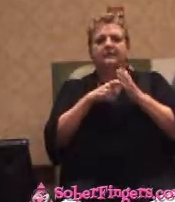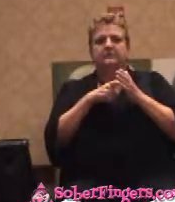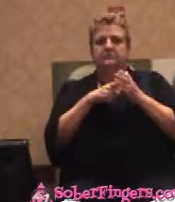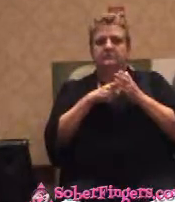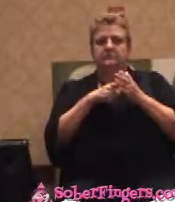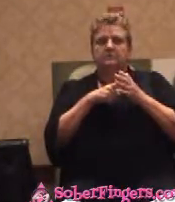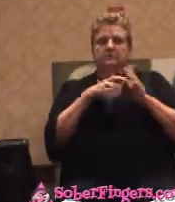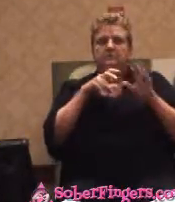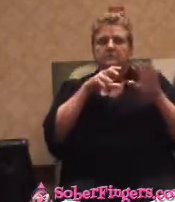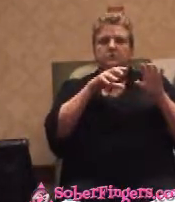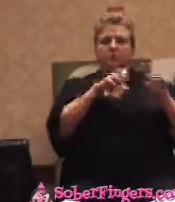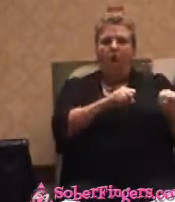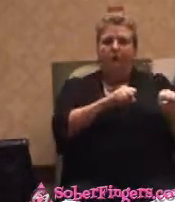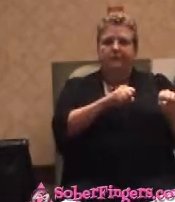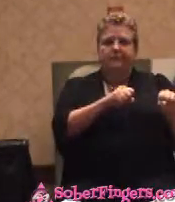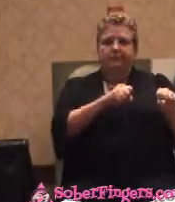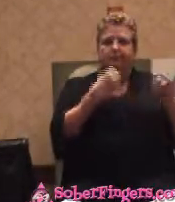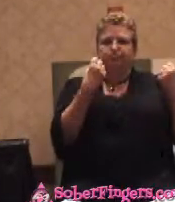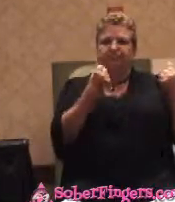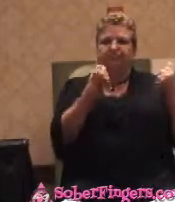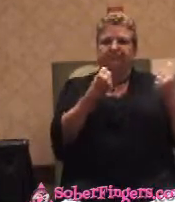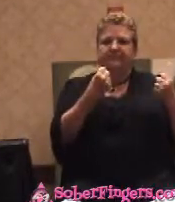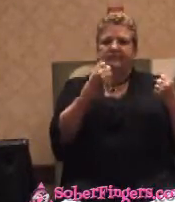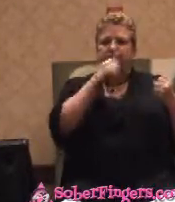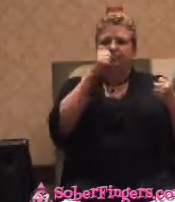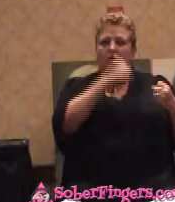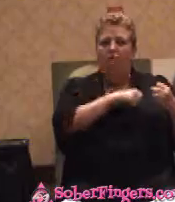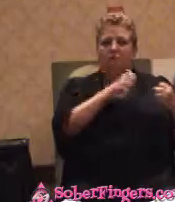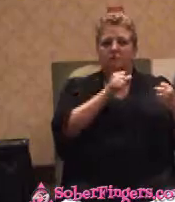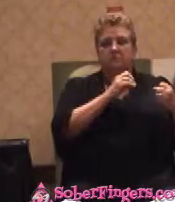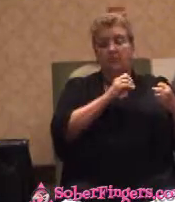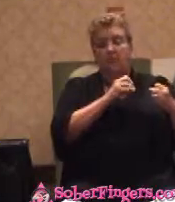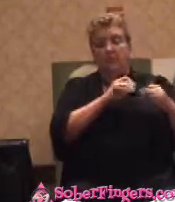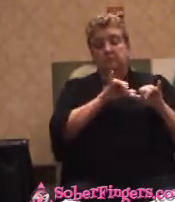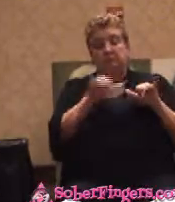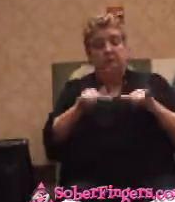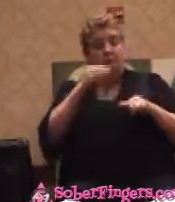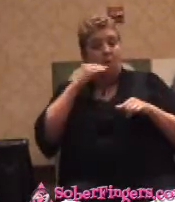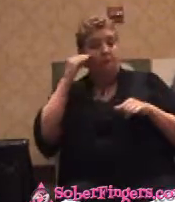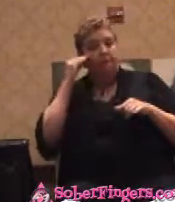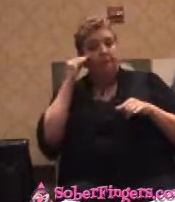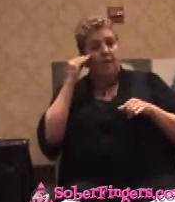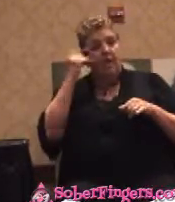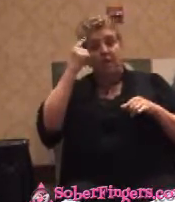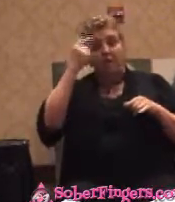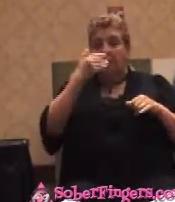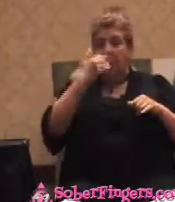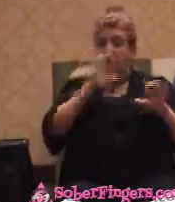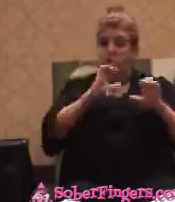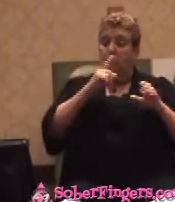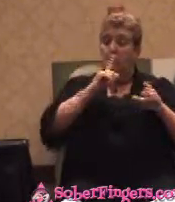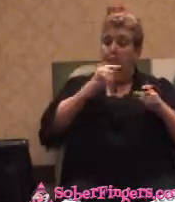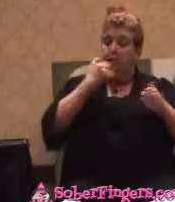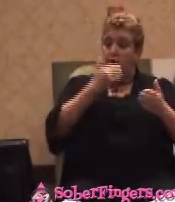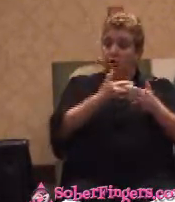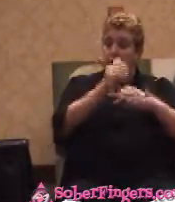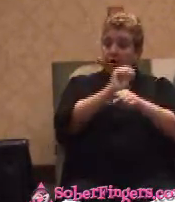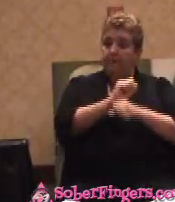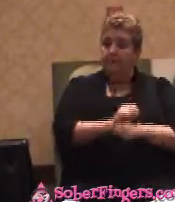So I just drank it home. And I thought I was doing a really good job. And one night I